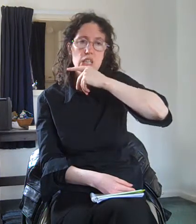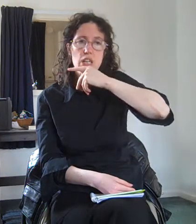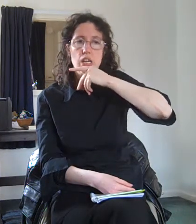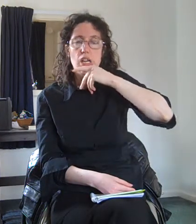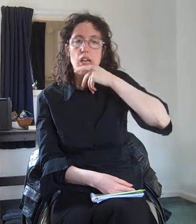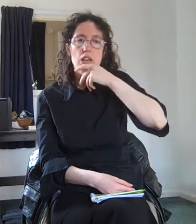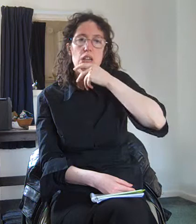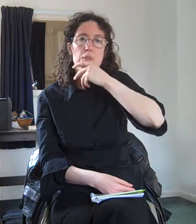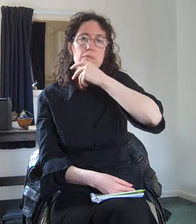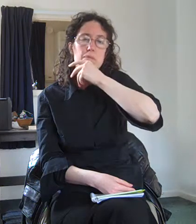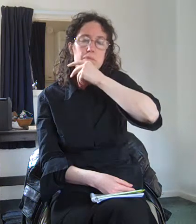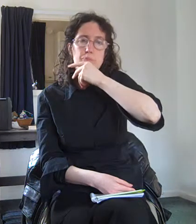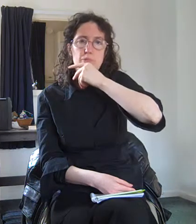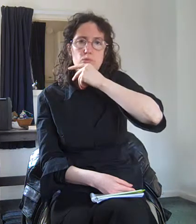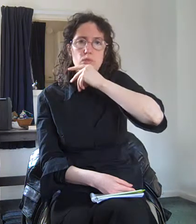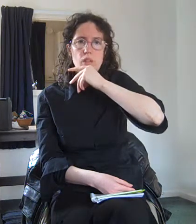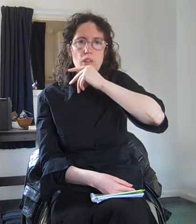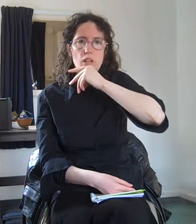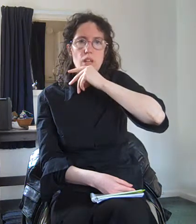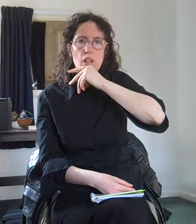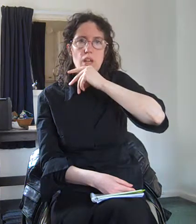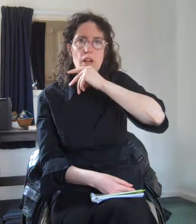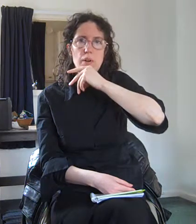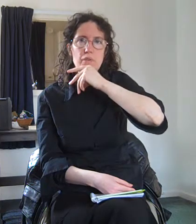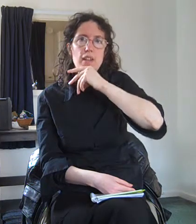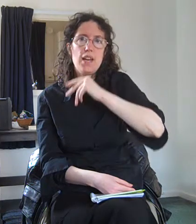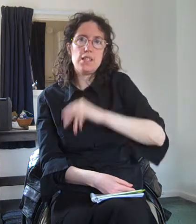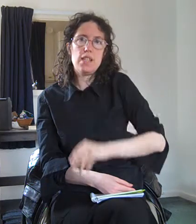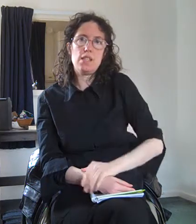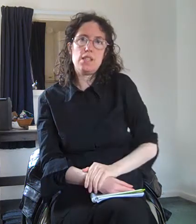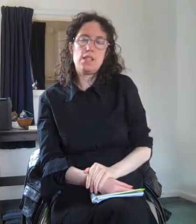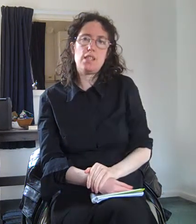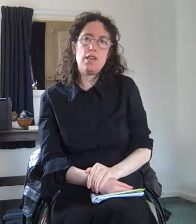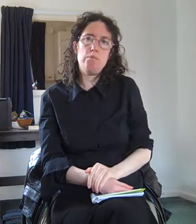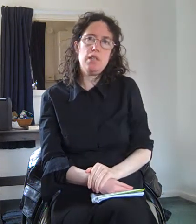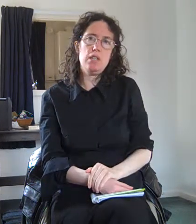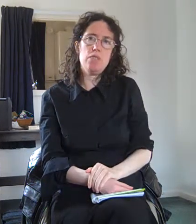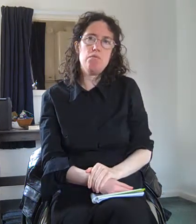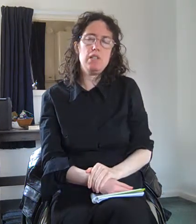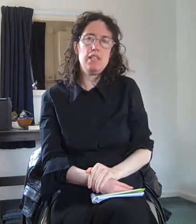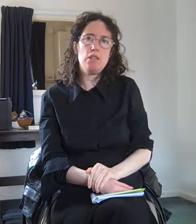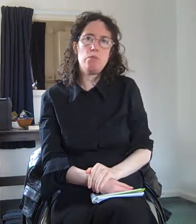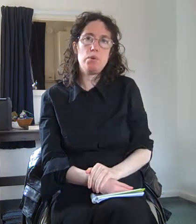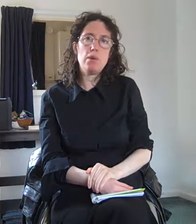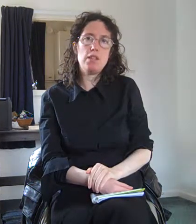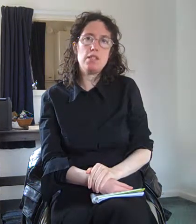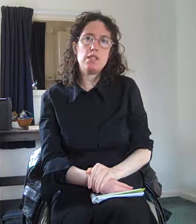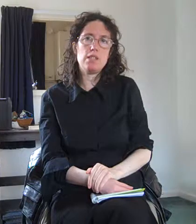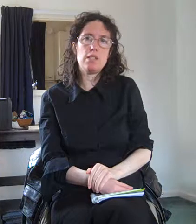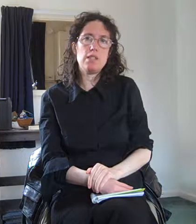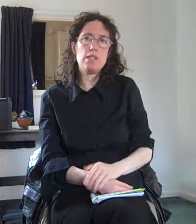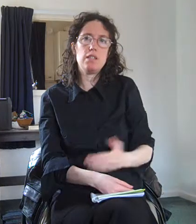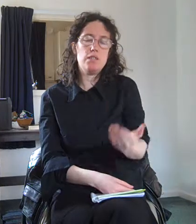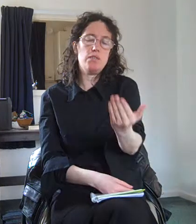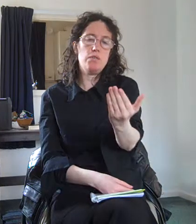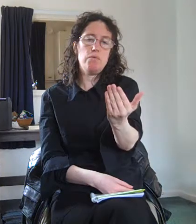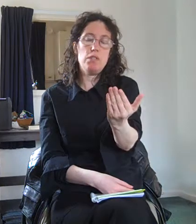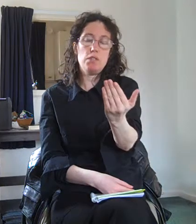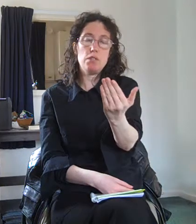um however that test can be really compromised you know if you've been used